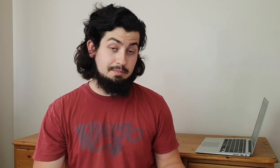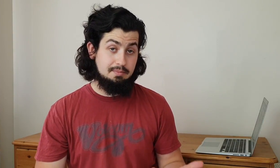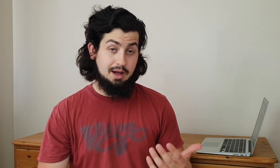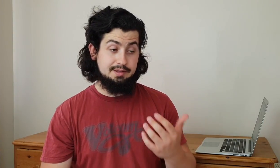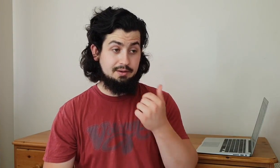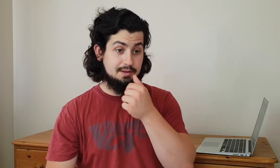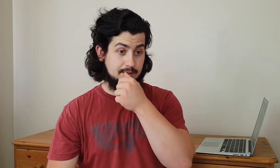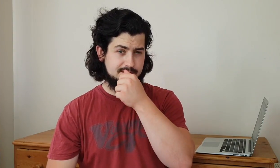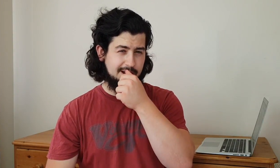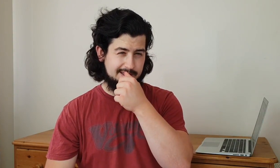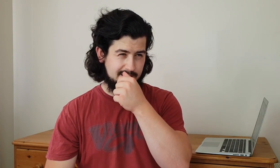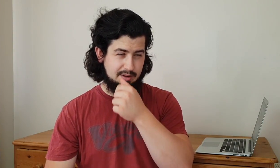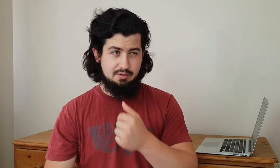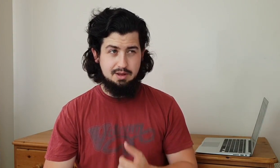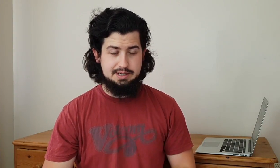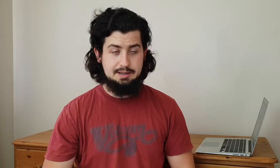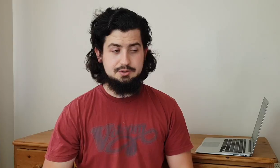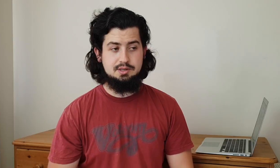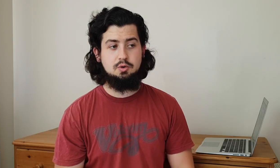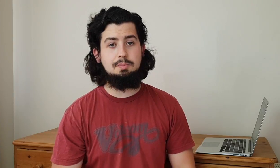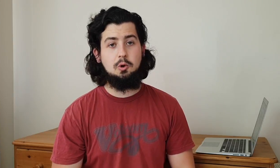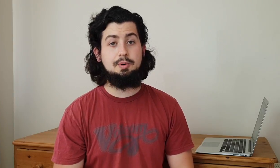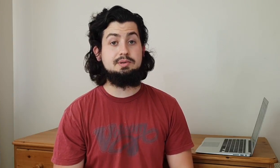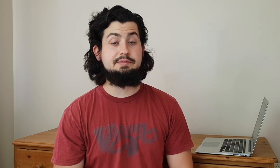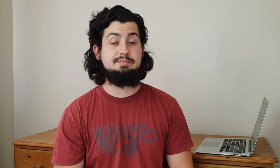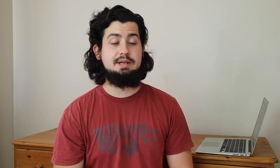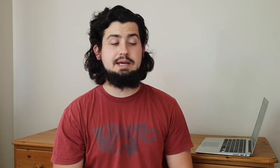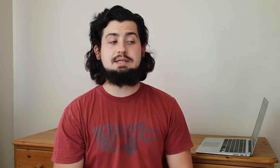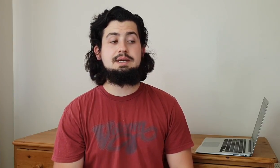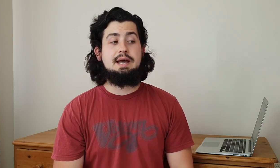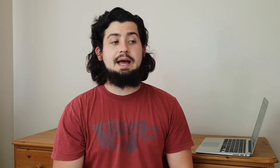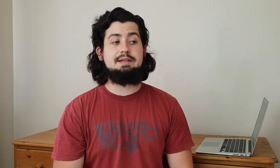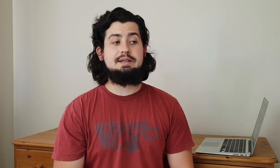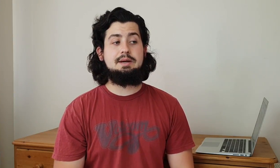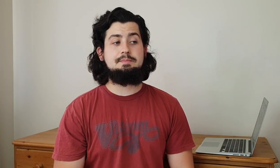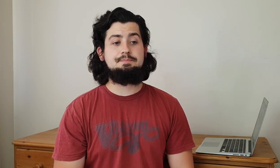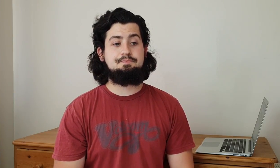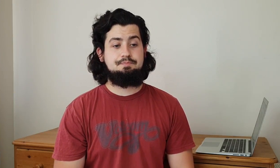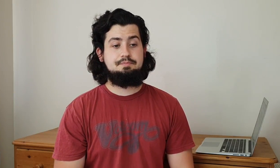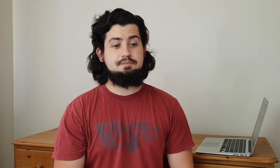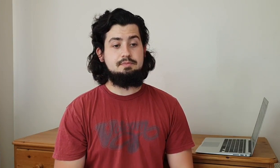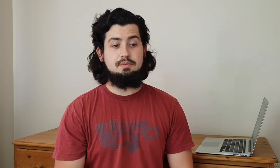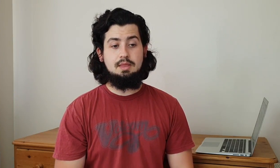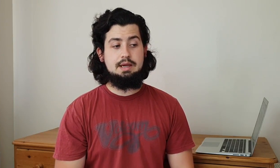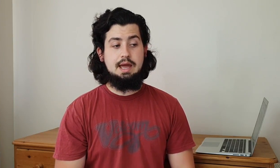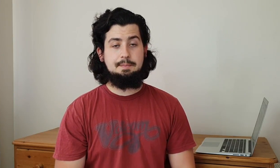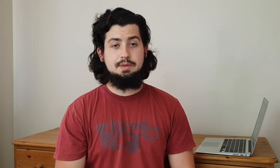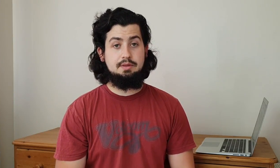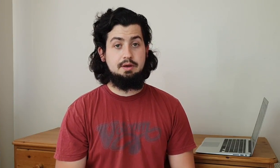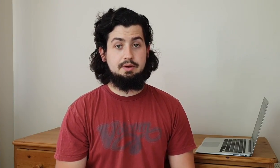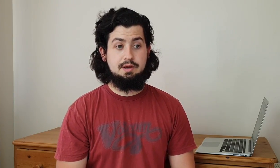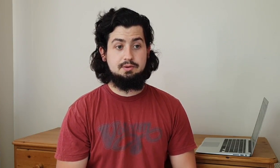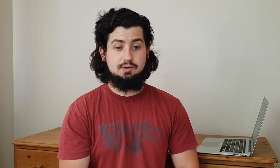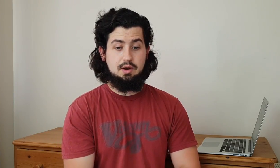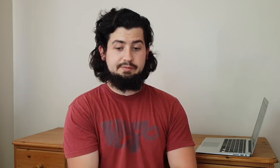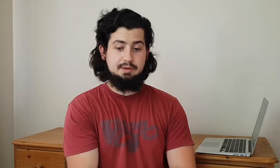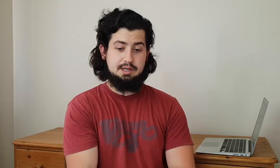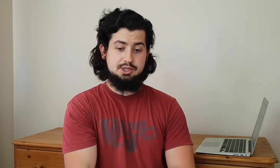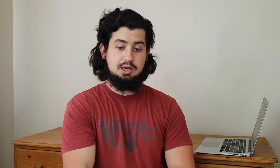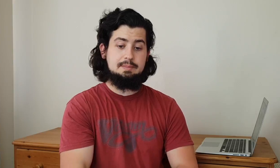articles i'm trying to do them every monday trying to do a blog post every monday and um yeah those articles go out for monday inshallah i'm